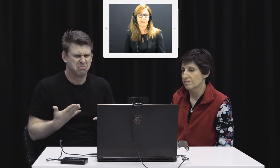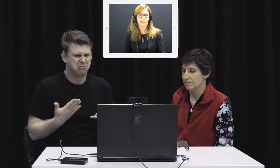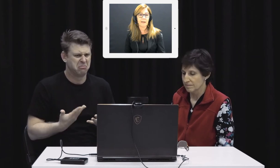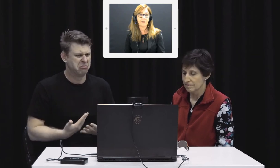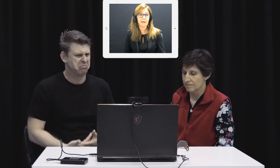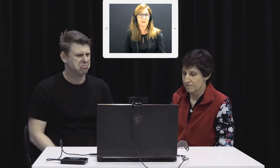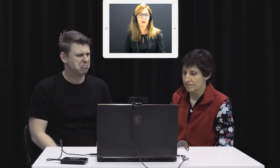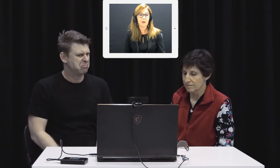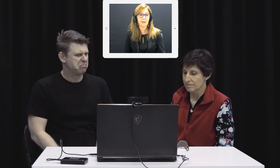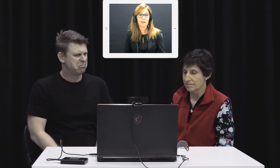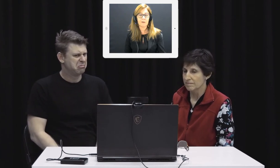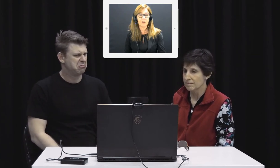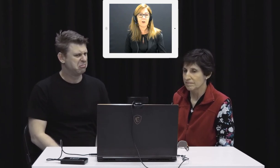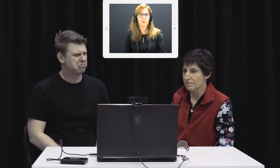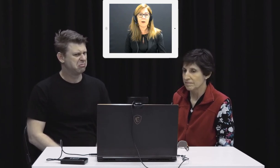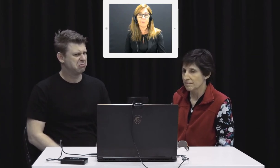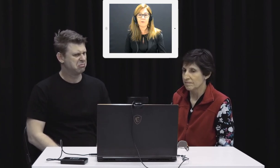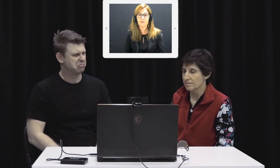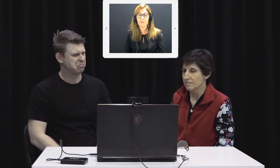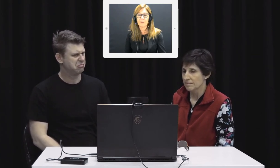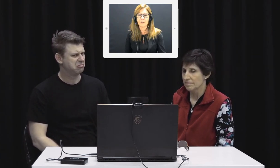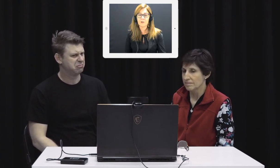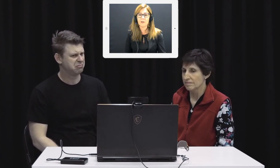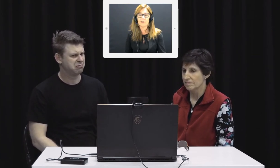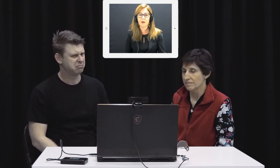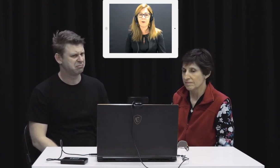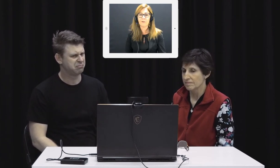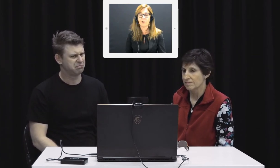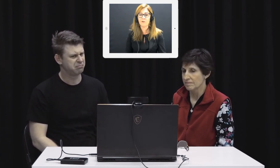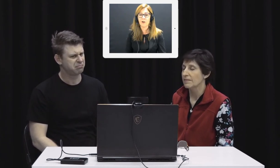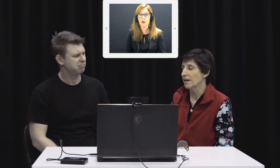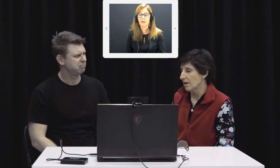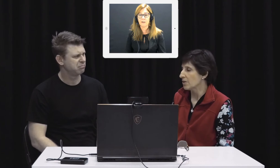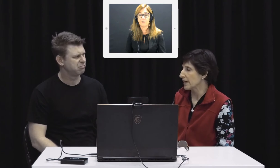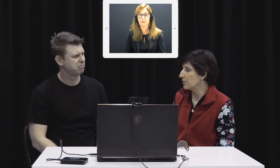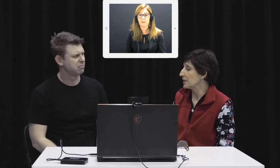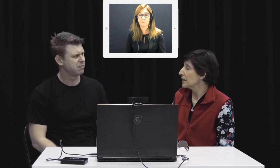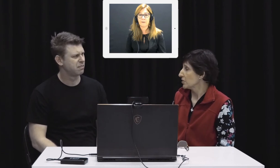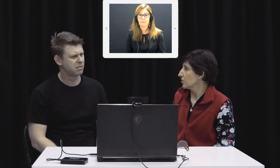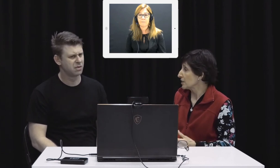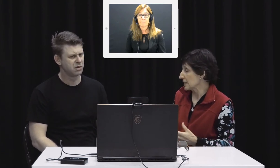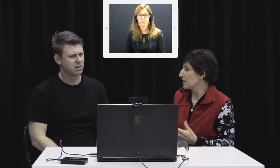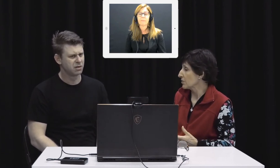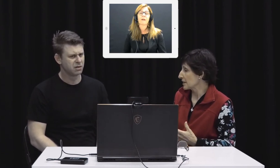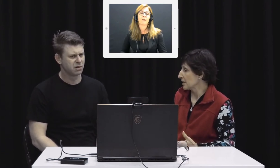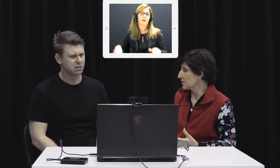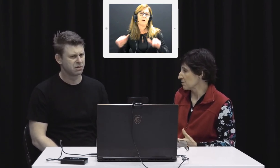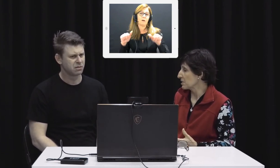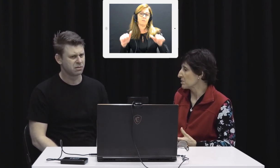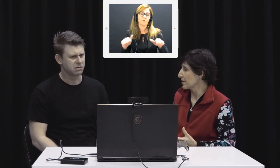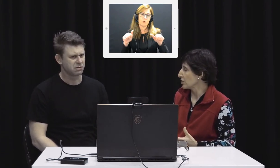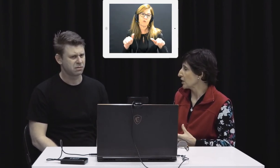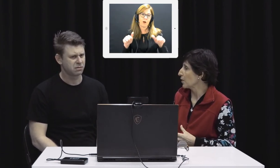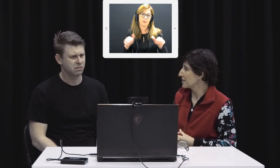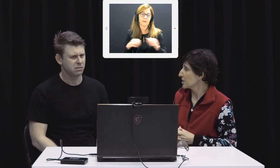guess. And so then, I don't know what happened from then, but until that time, I felt fine. Okay, well, you see, those kind of